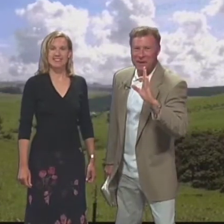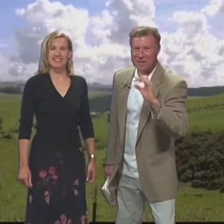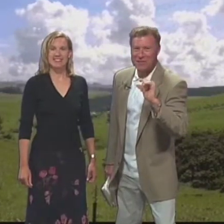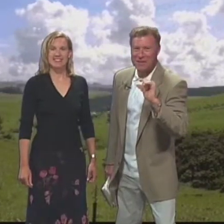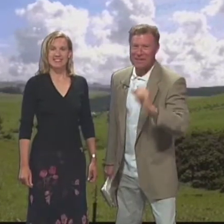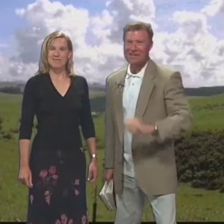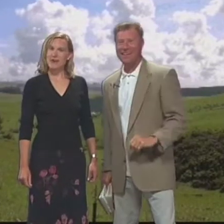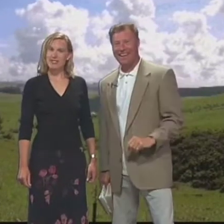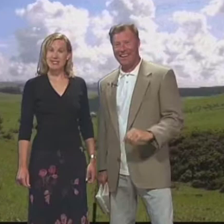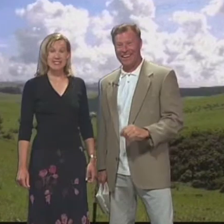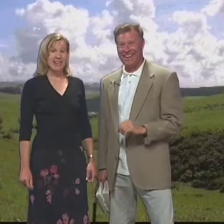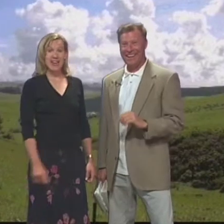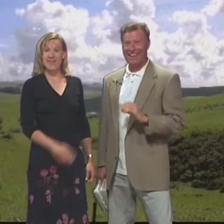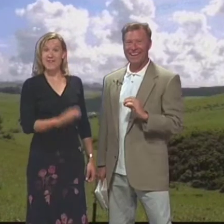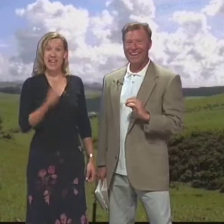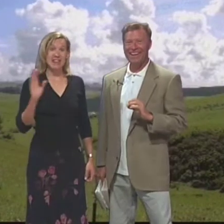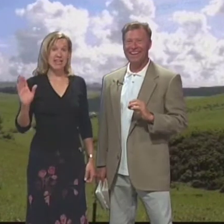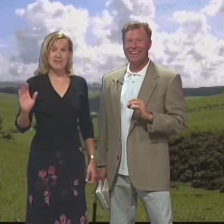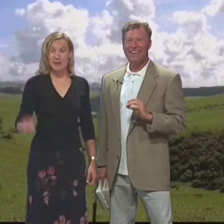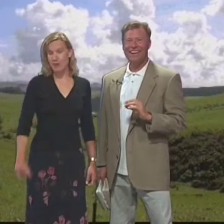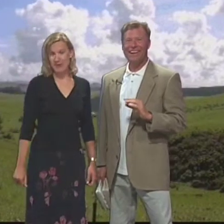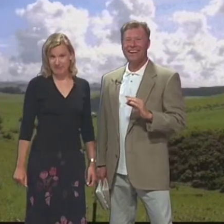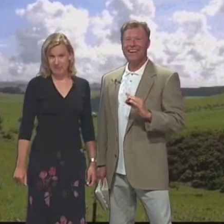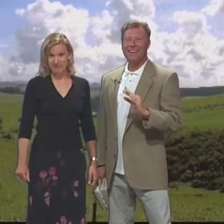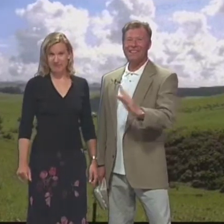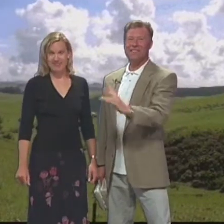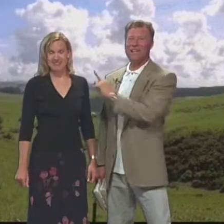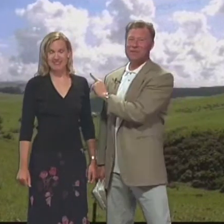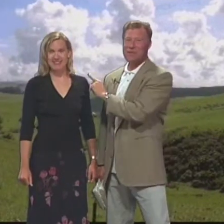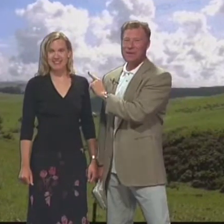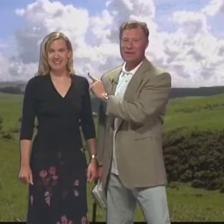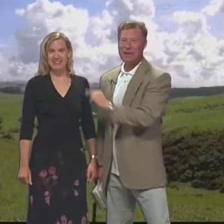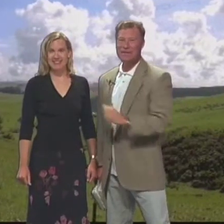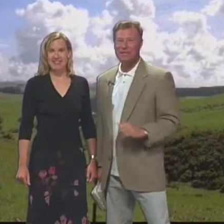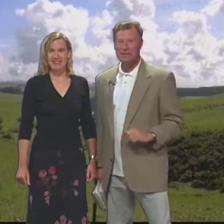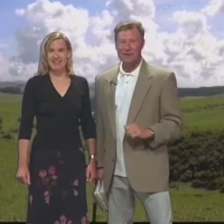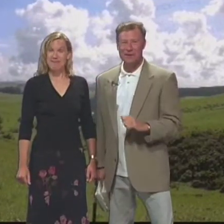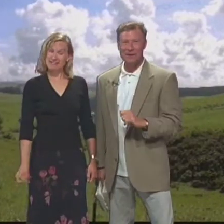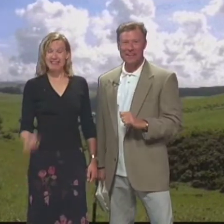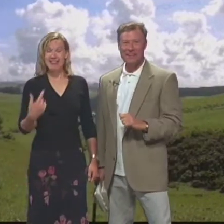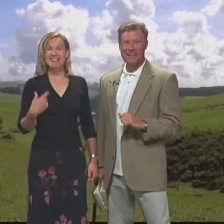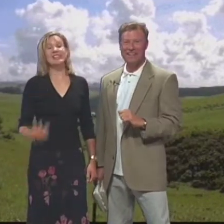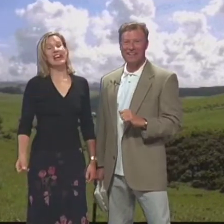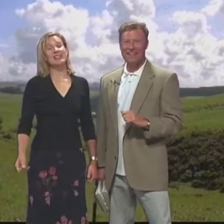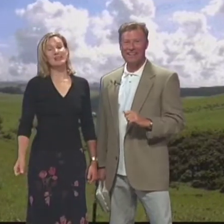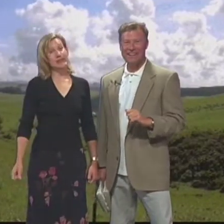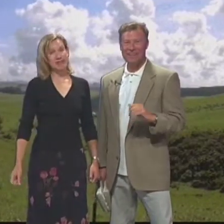Satsang with Mooji Mercedes will be your Spanish interpreter